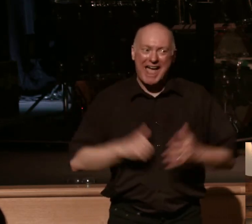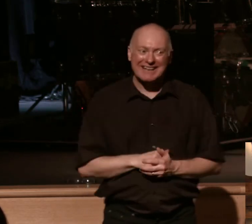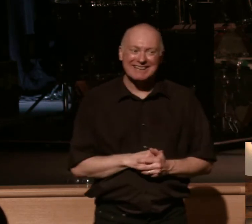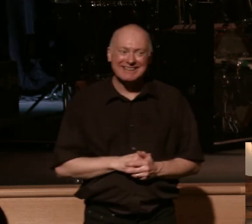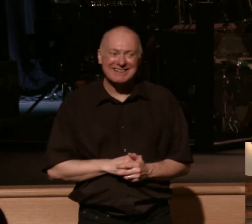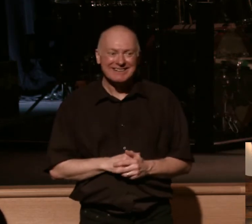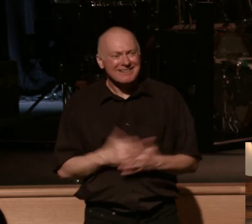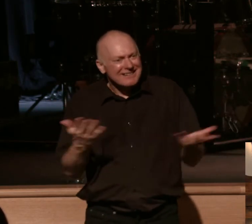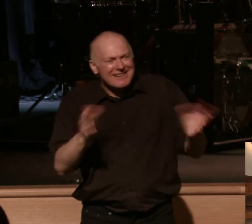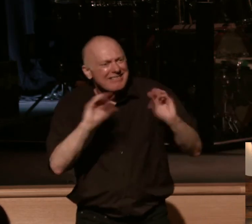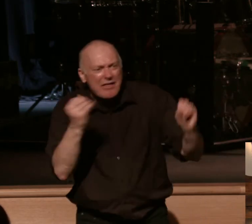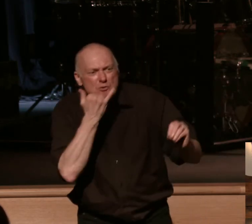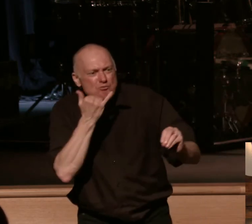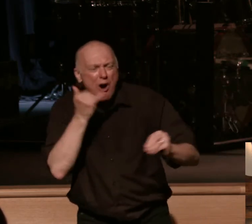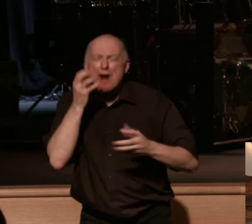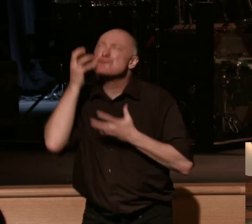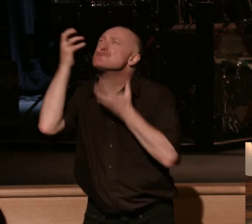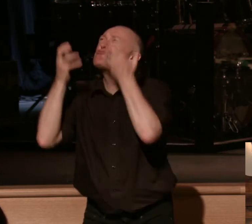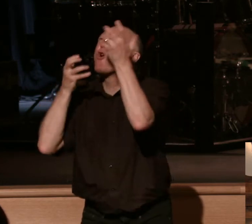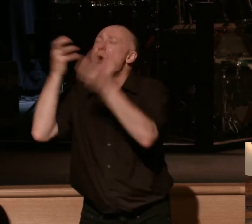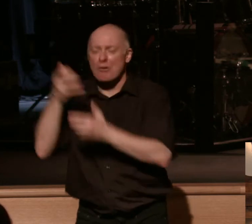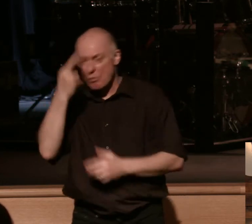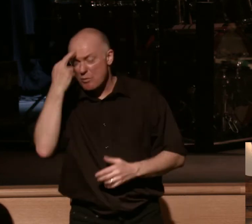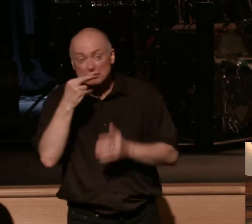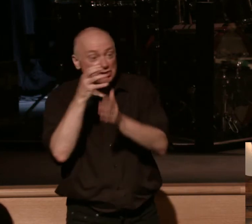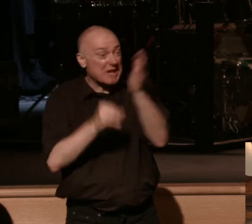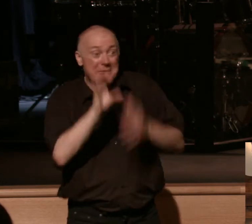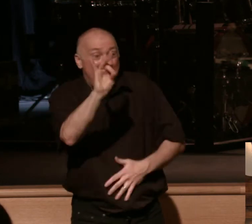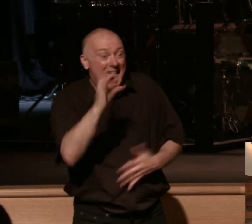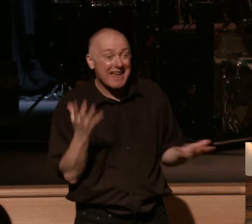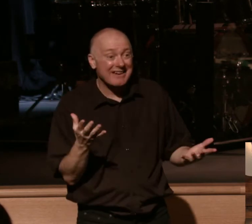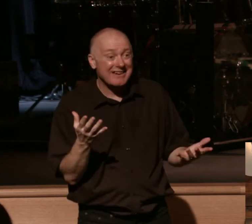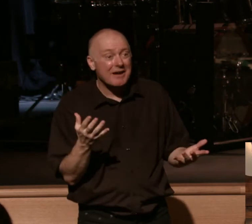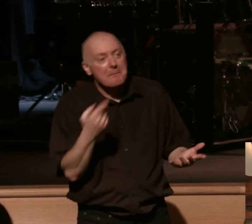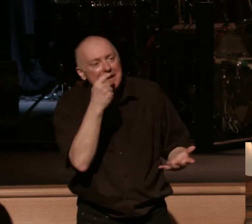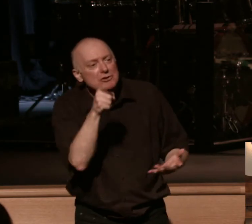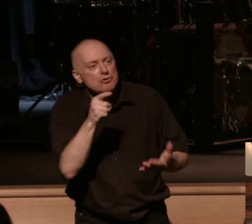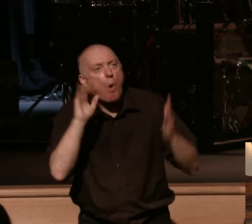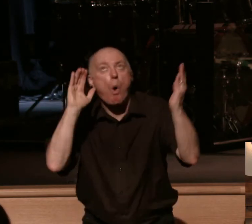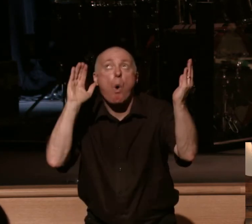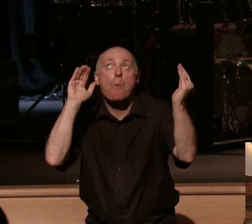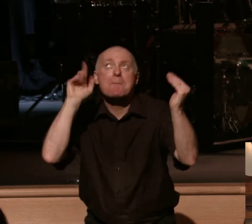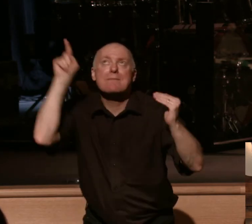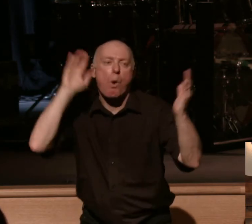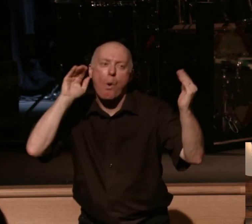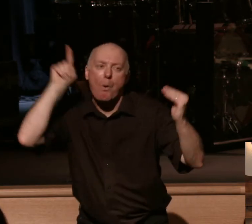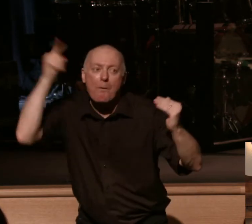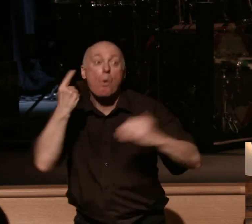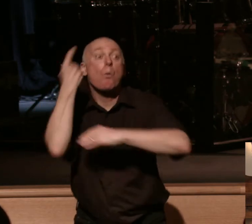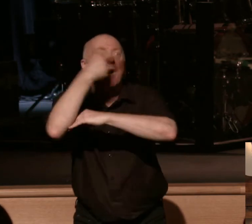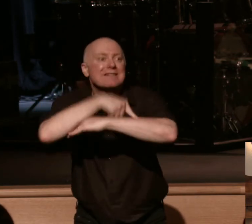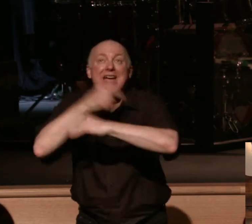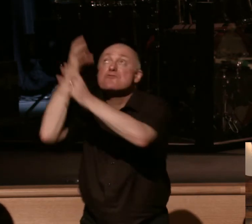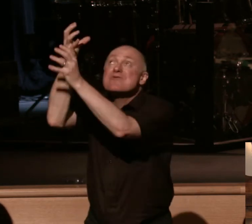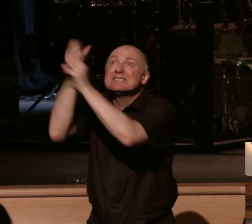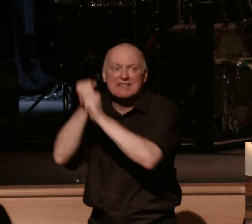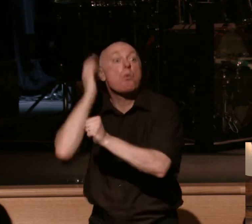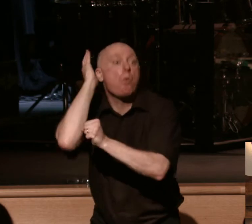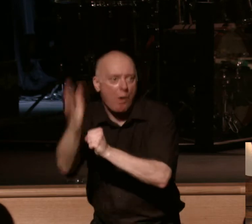right to groan for this loved ones it's Romans 8 just said it's the hope that we were saved in that one day we will receive a physical